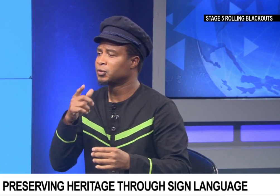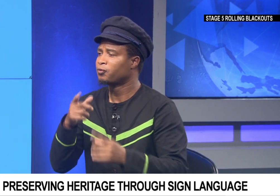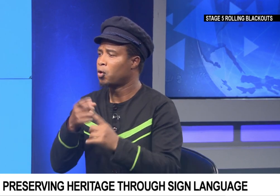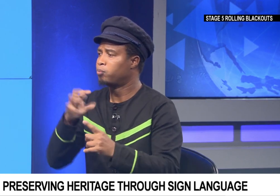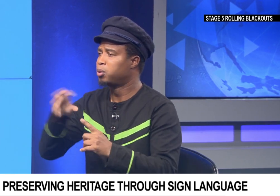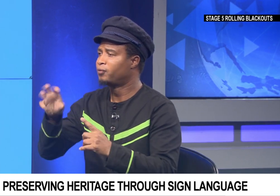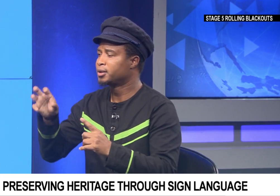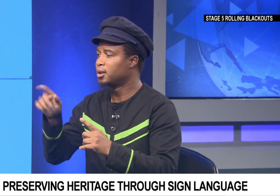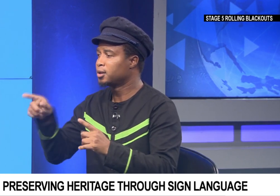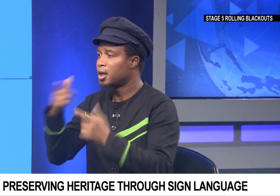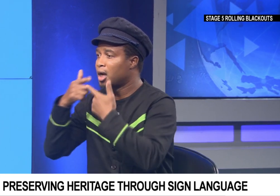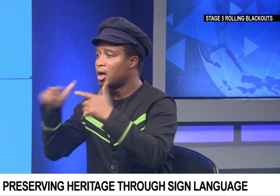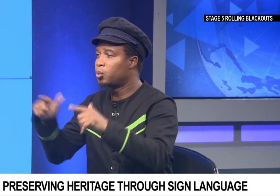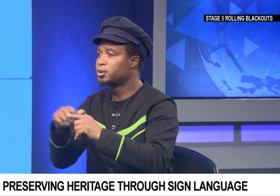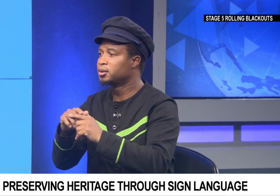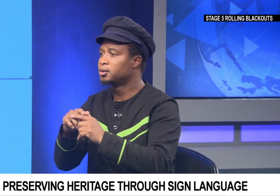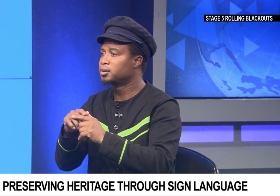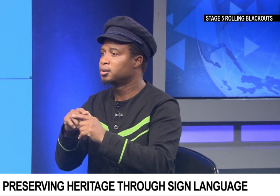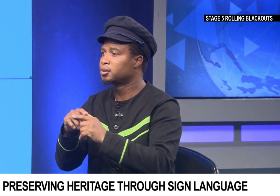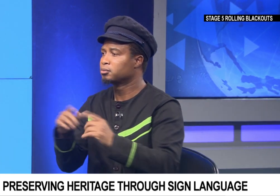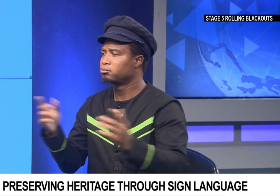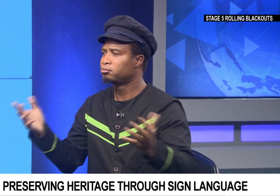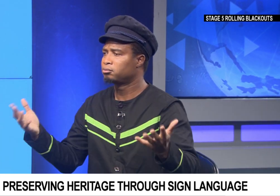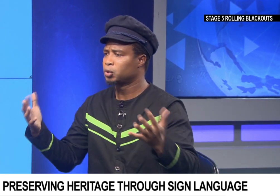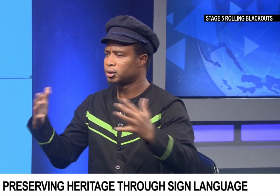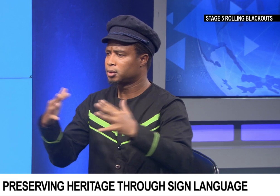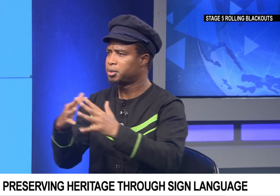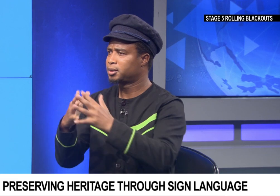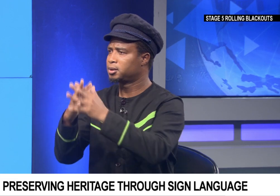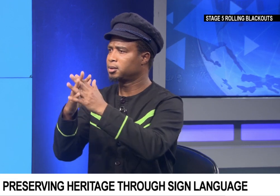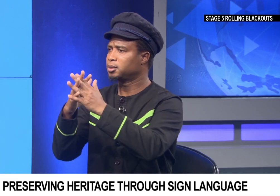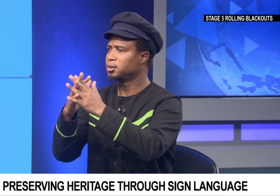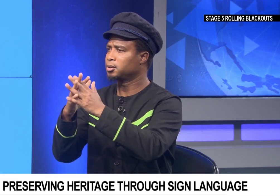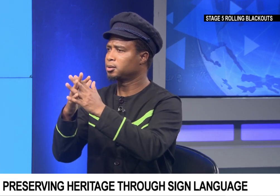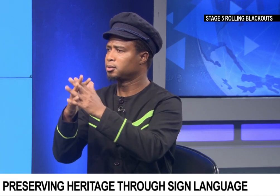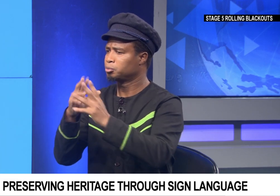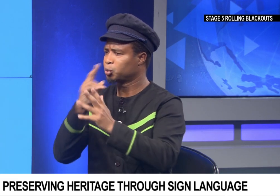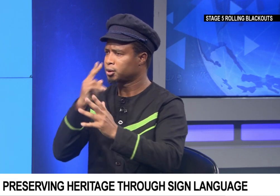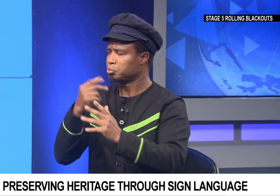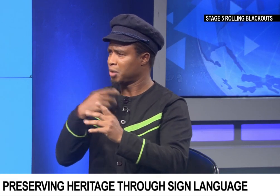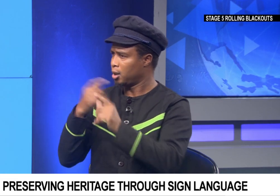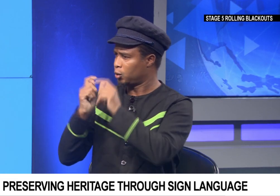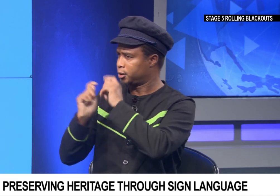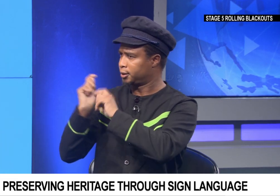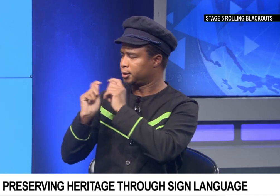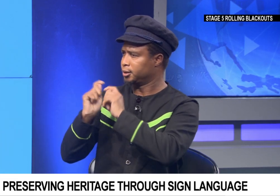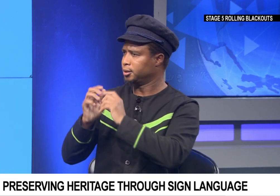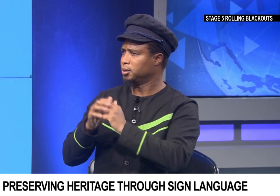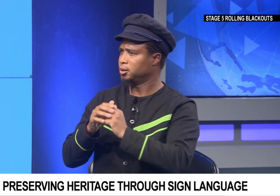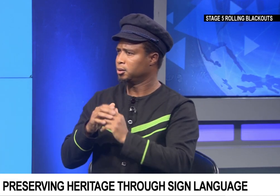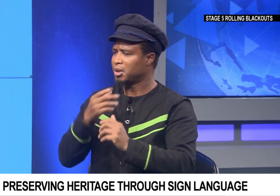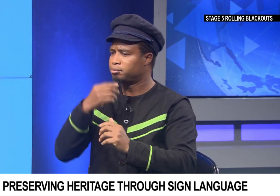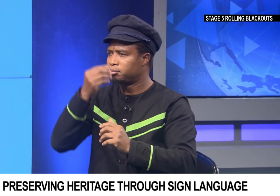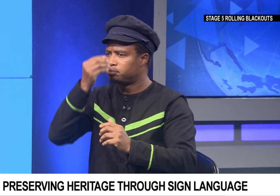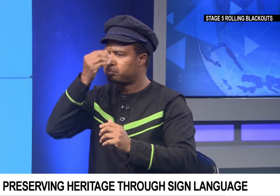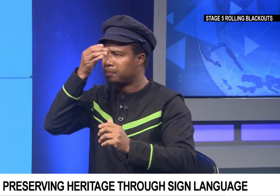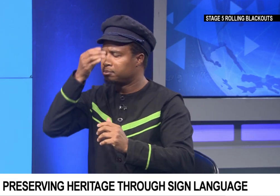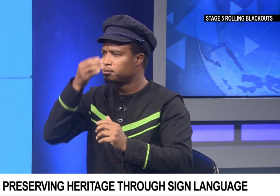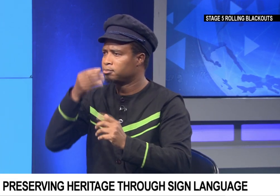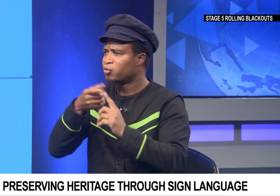Because when you look at the provinces, they have different languages. But then, when we come together, and we don't even